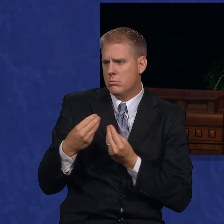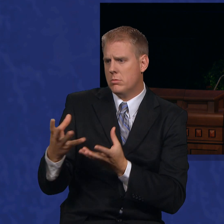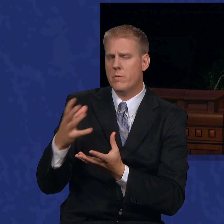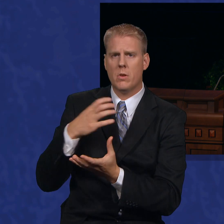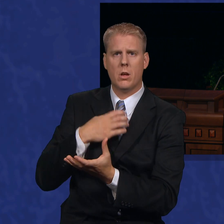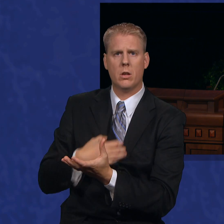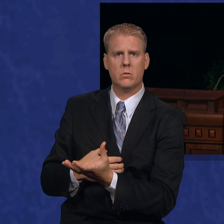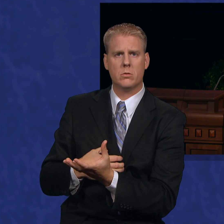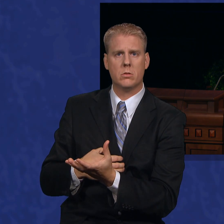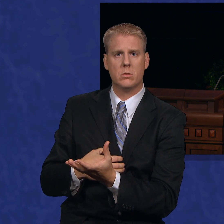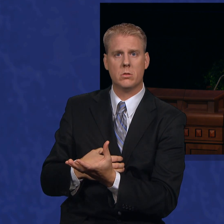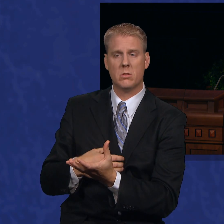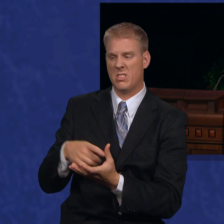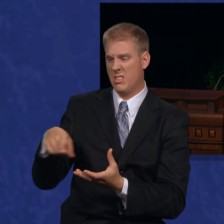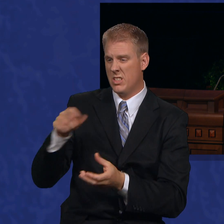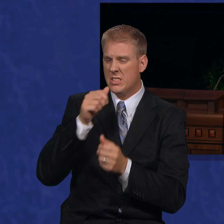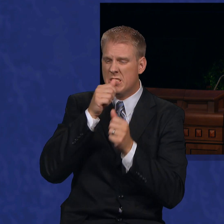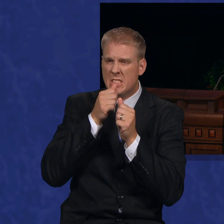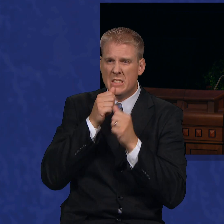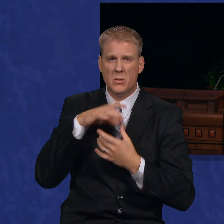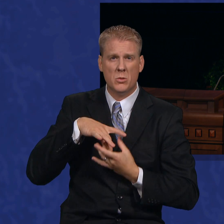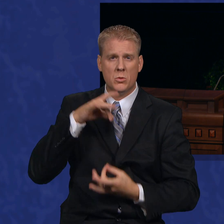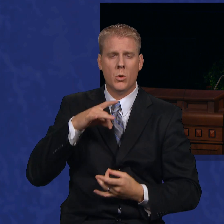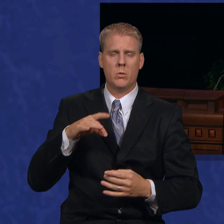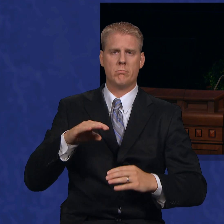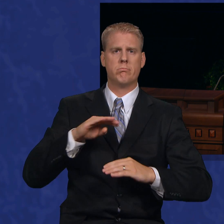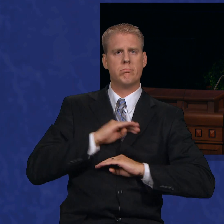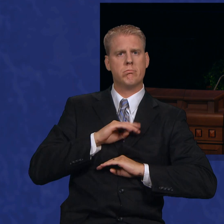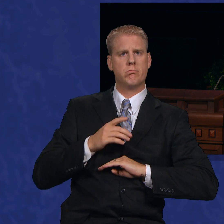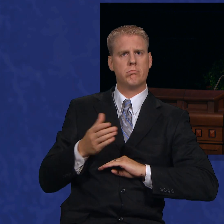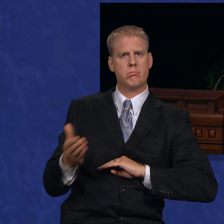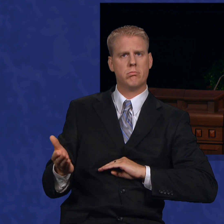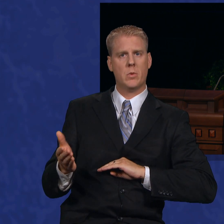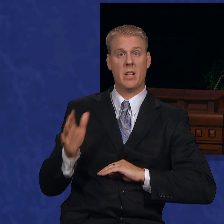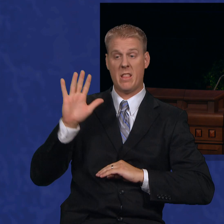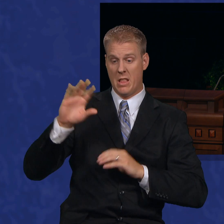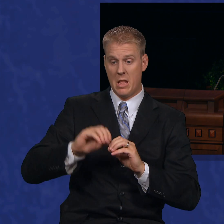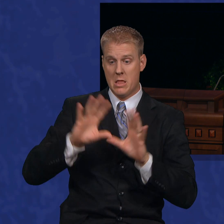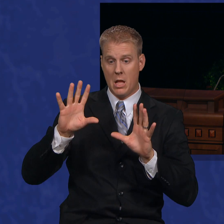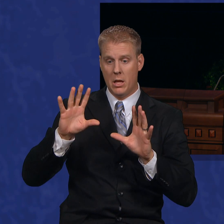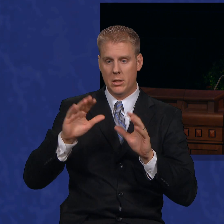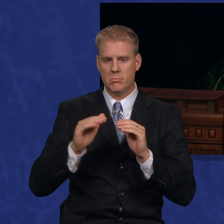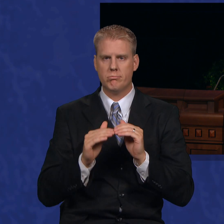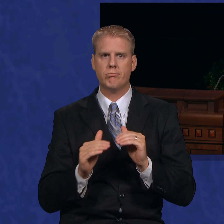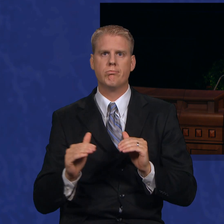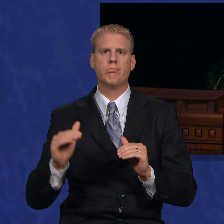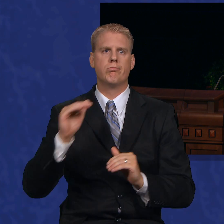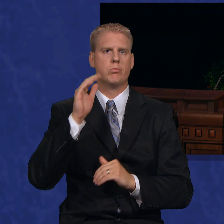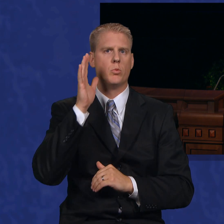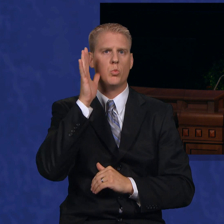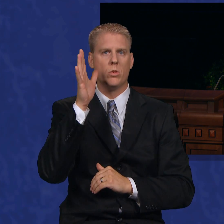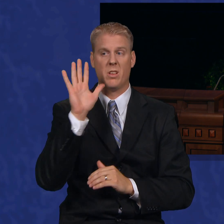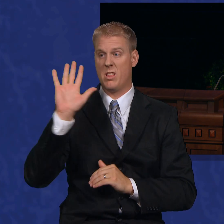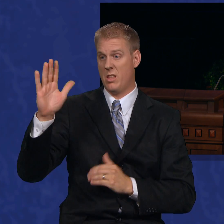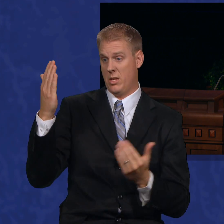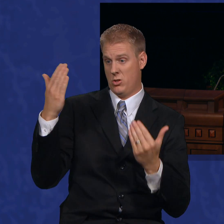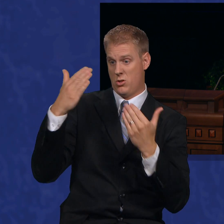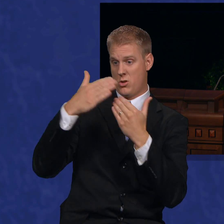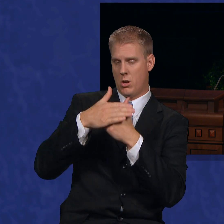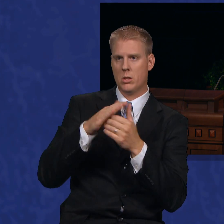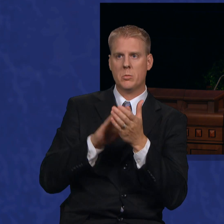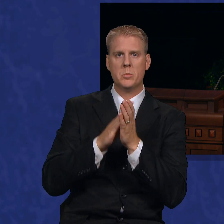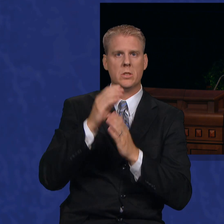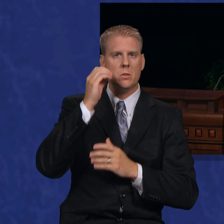satisfy the afflicted soul, then shall thy light rise in obscurity and thy darkness be